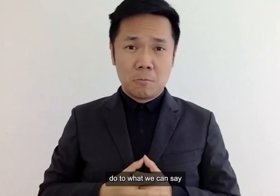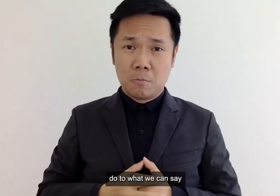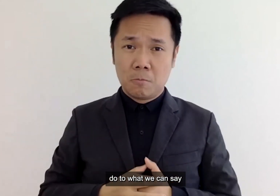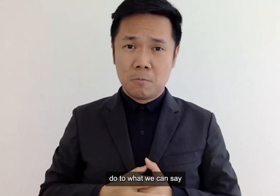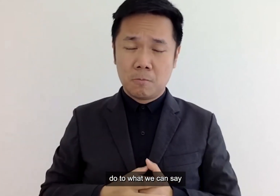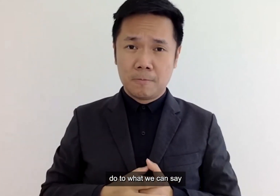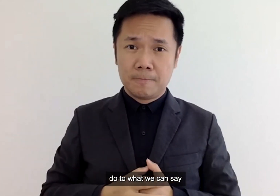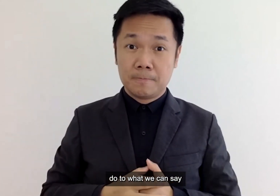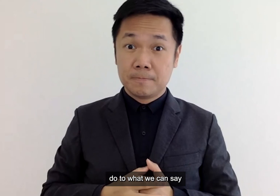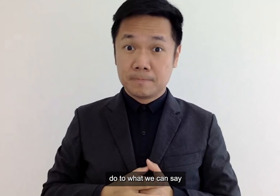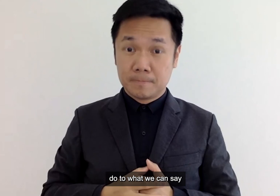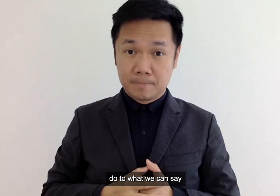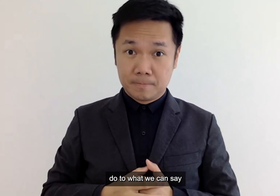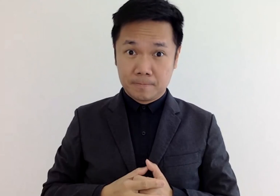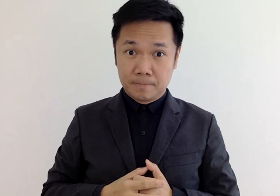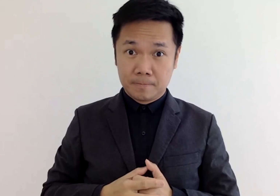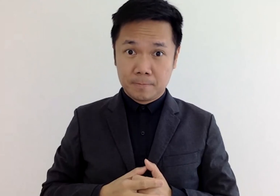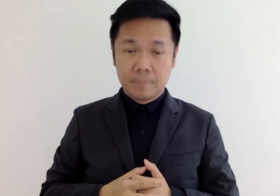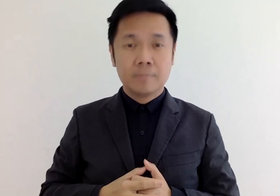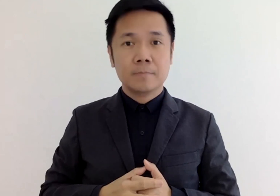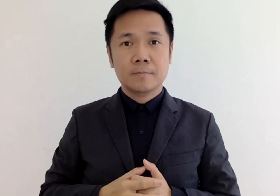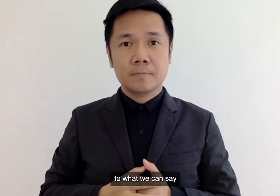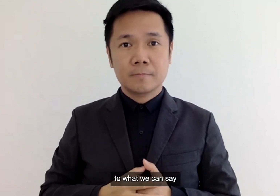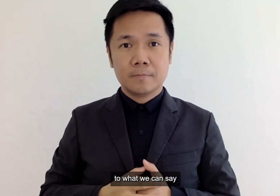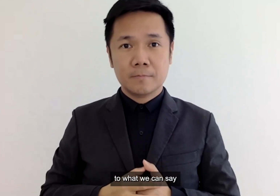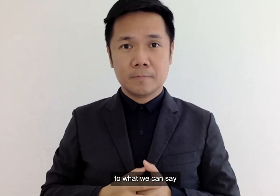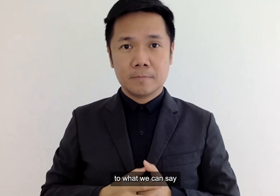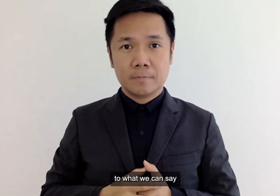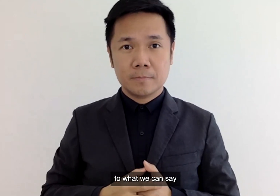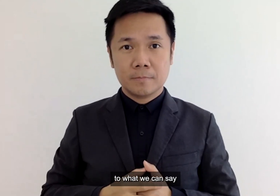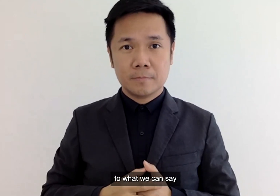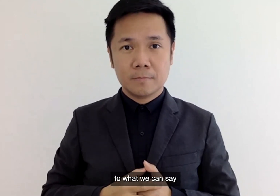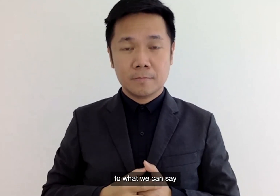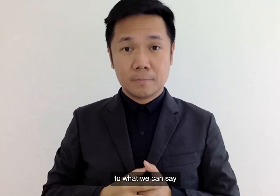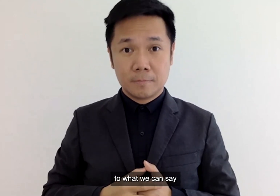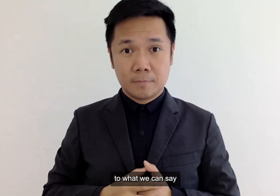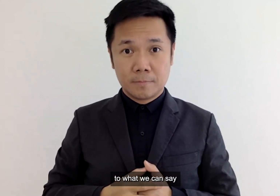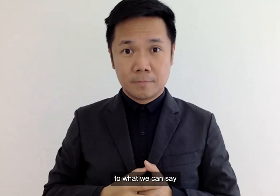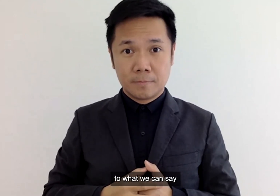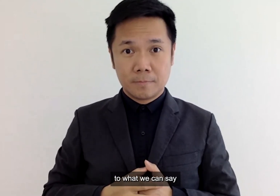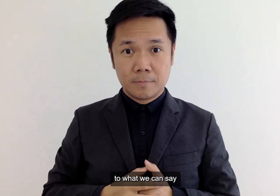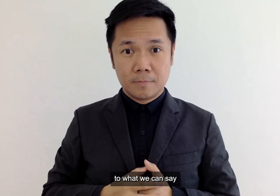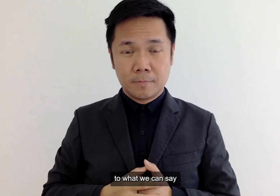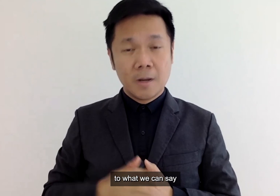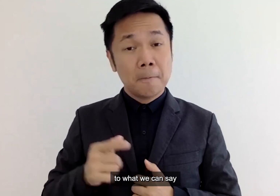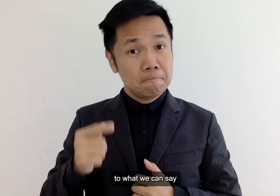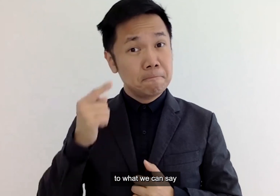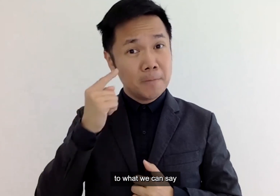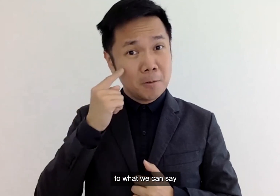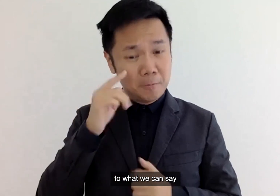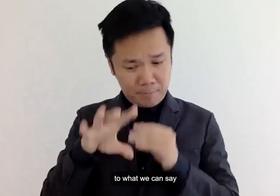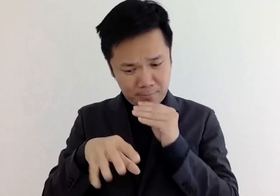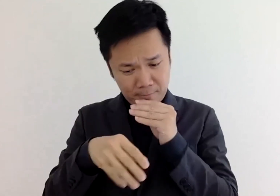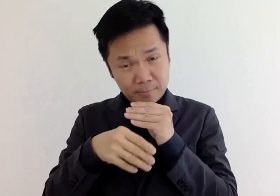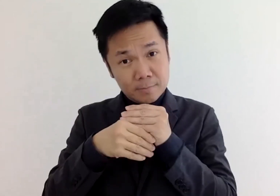what we can what we can say to what we can say to